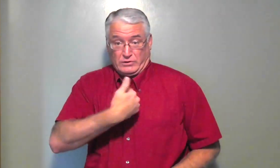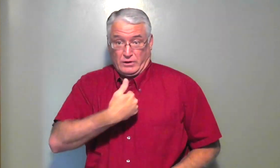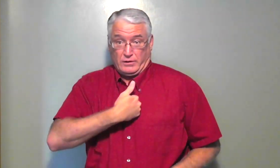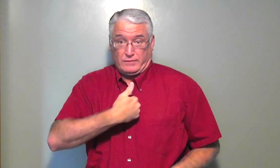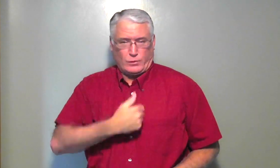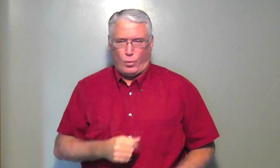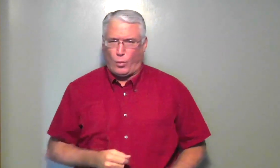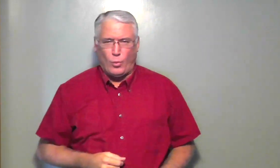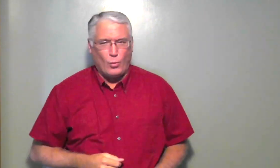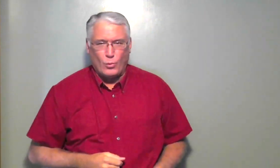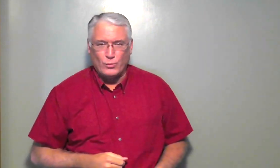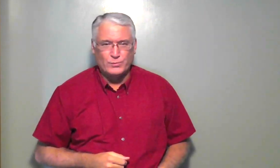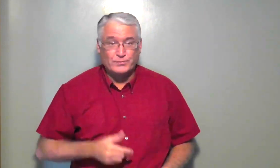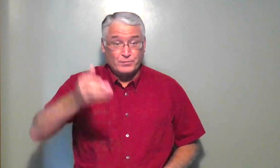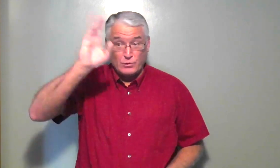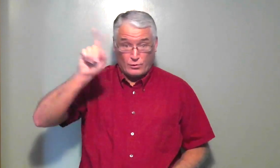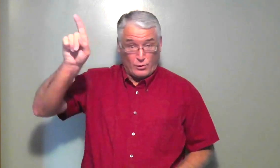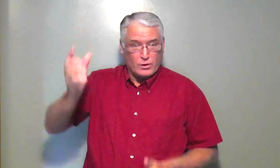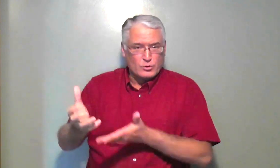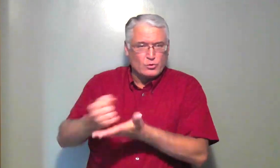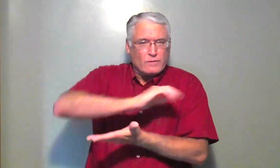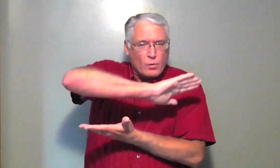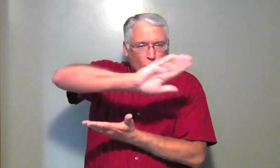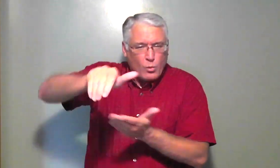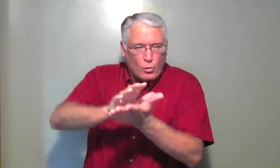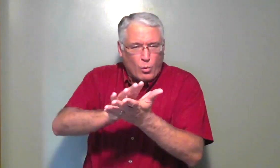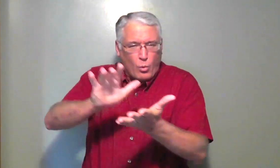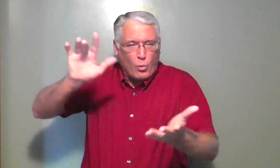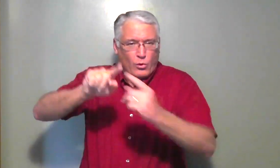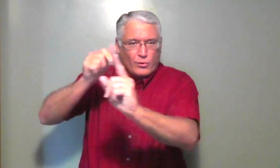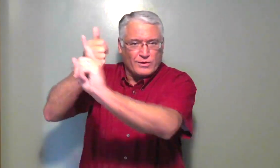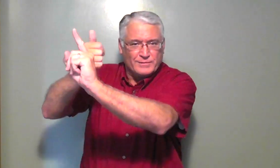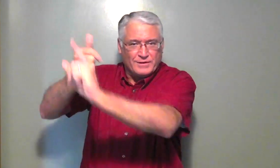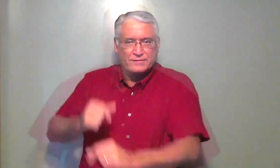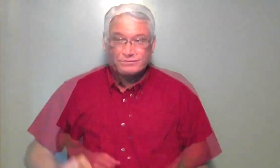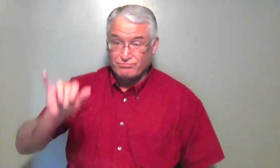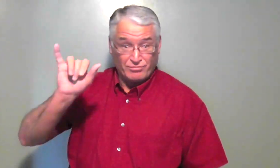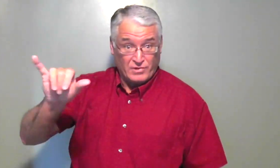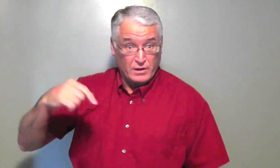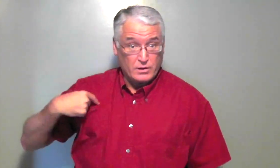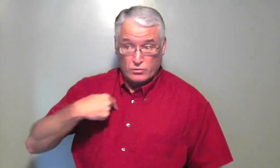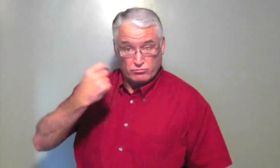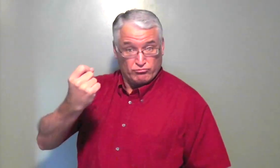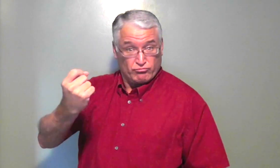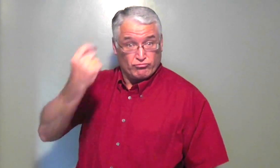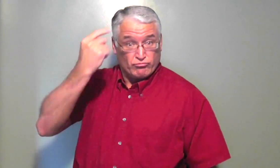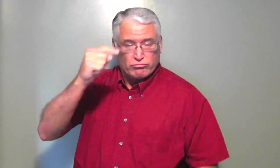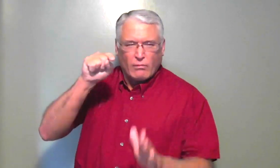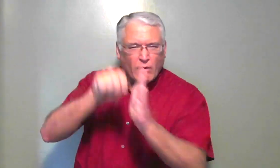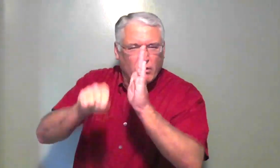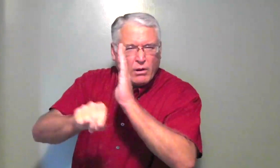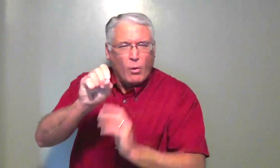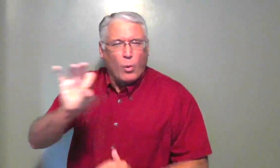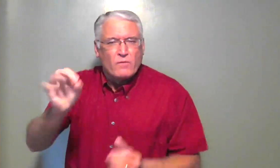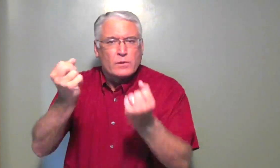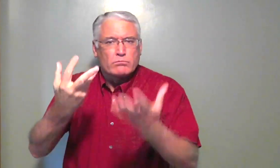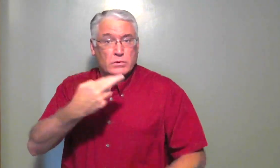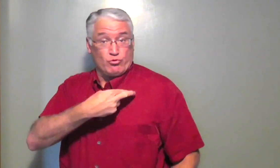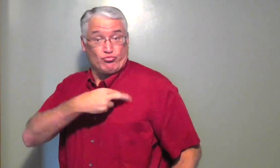we can pat ourselves on the back for. No. God deserves all the glory. We understand that